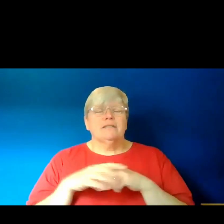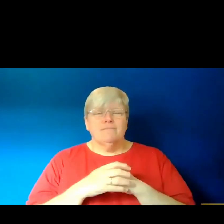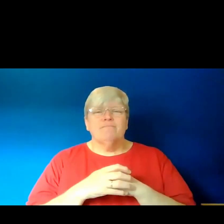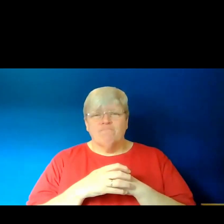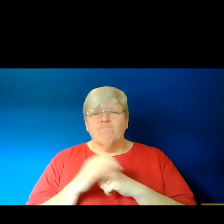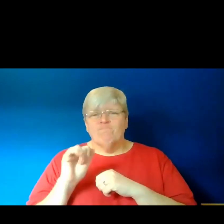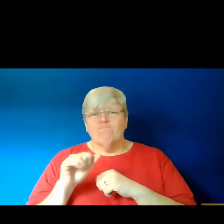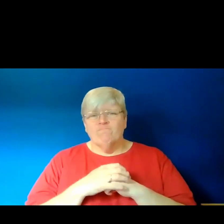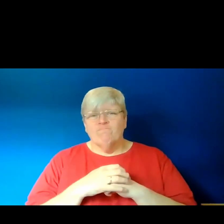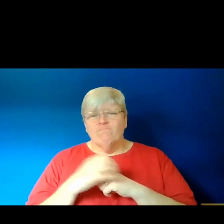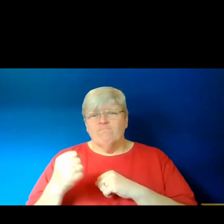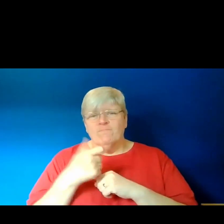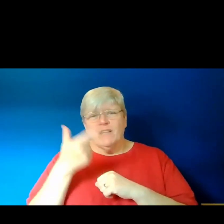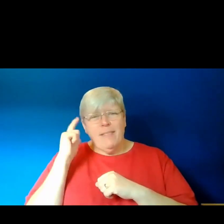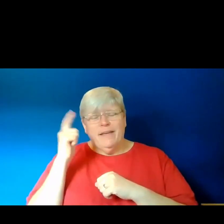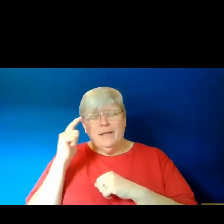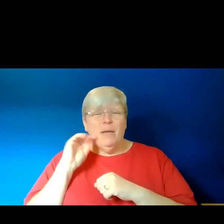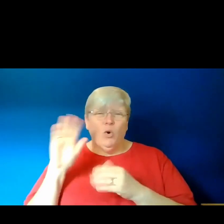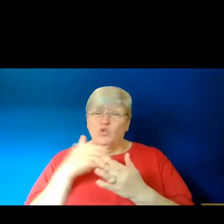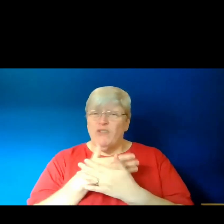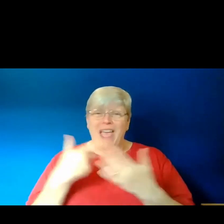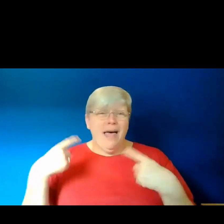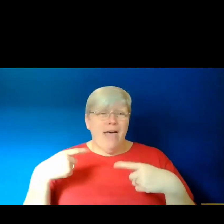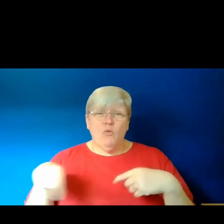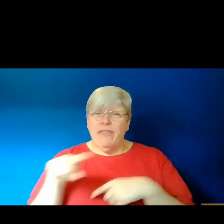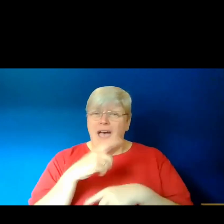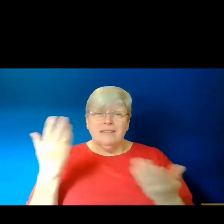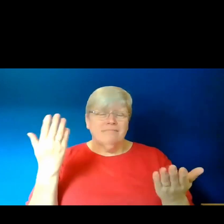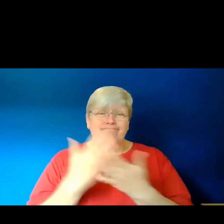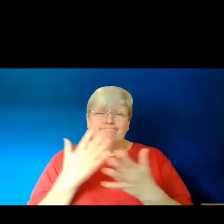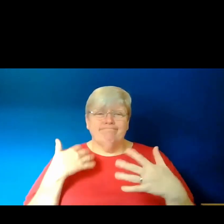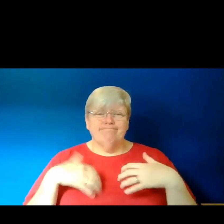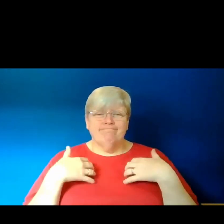And fortunately, again, poetry kind of lends itself to that, which is really interesting.